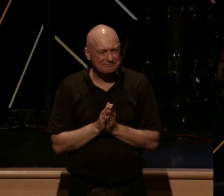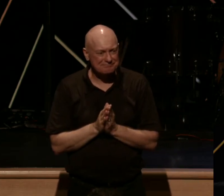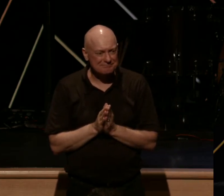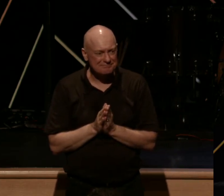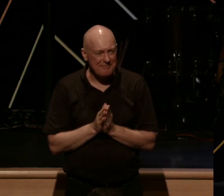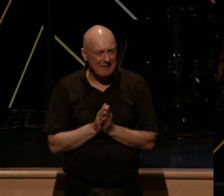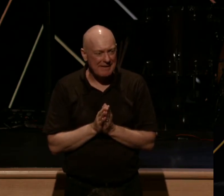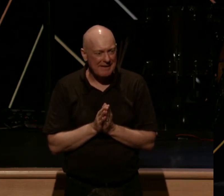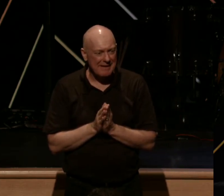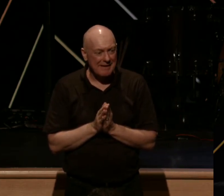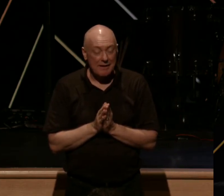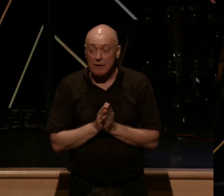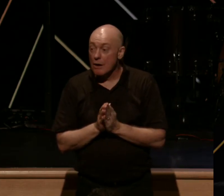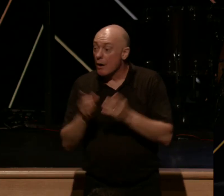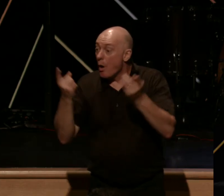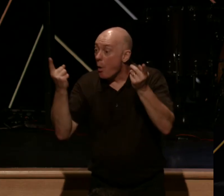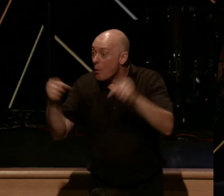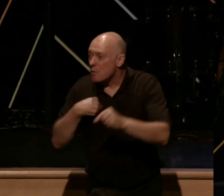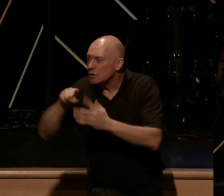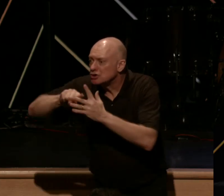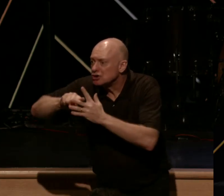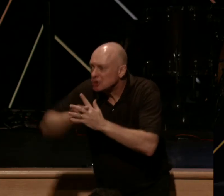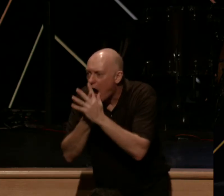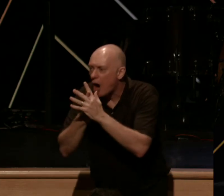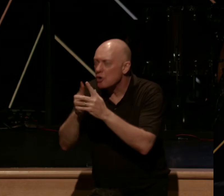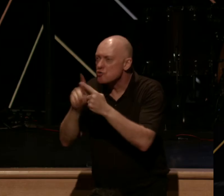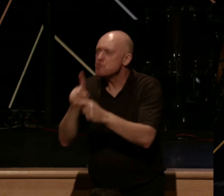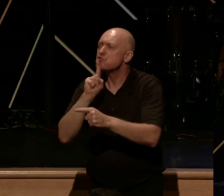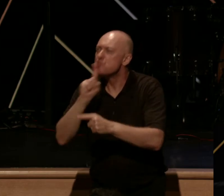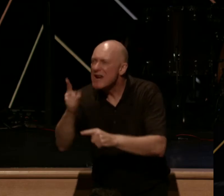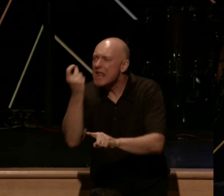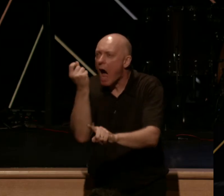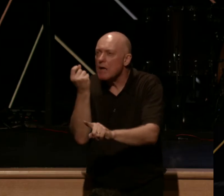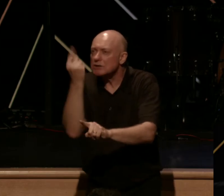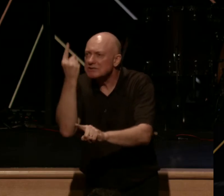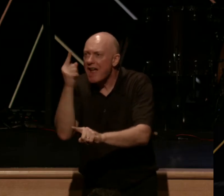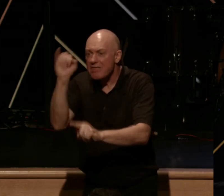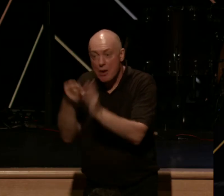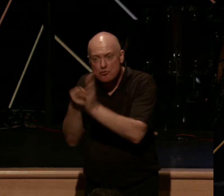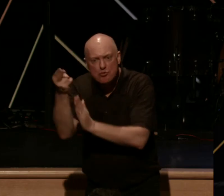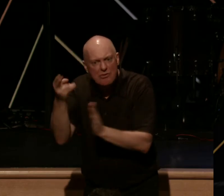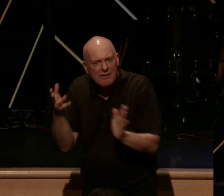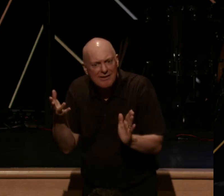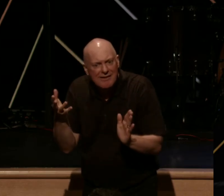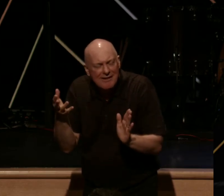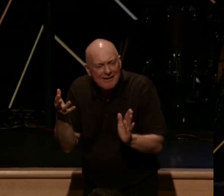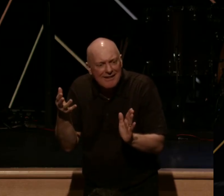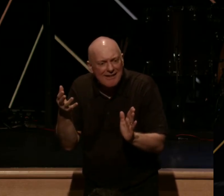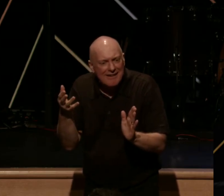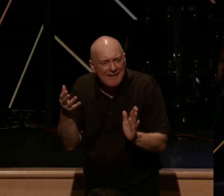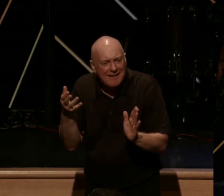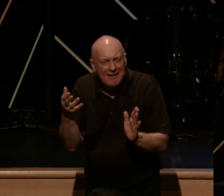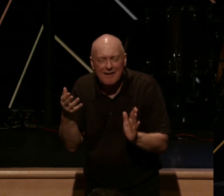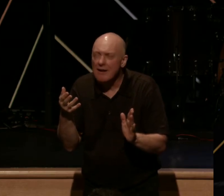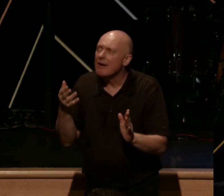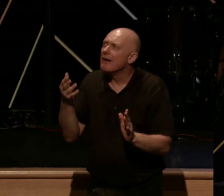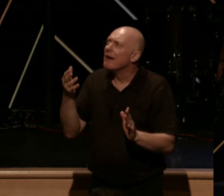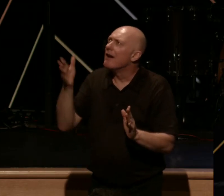because when we start to really understand this reality that God loves